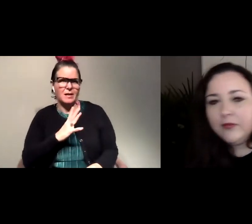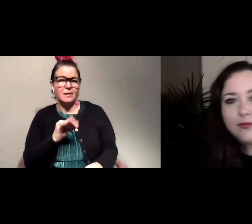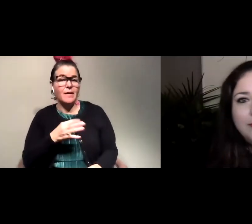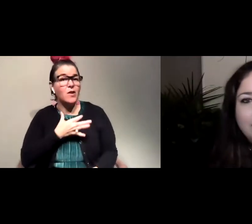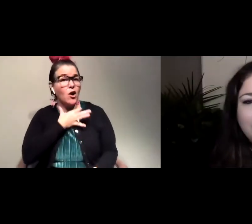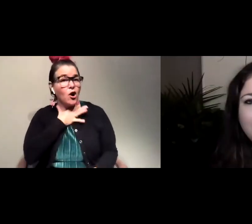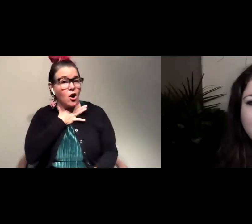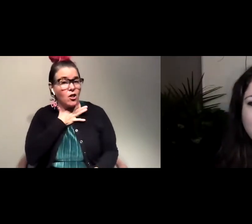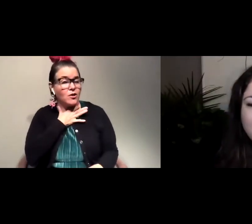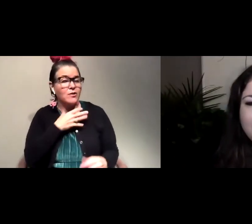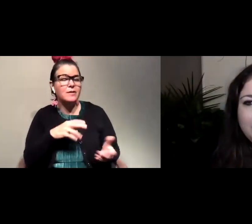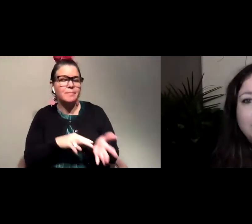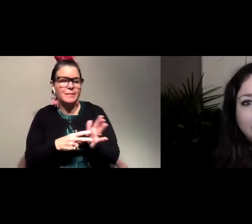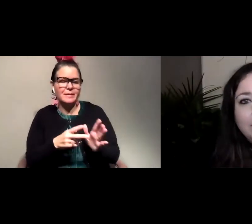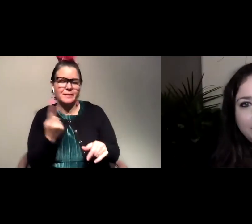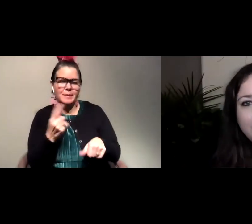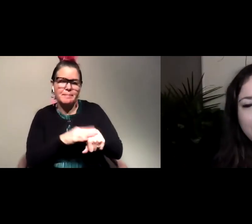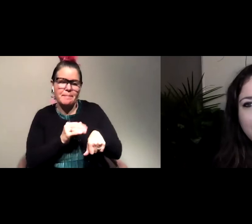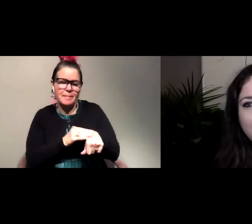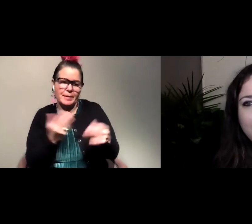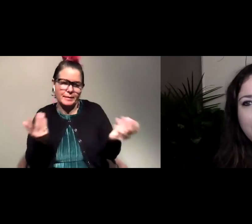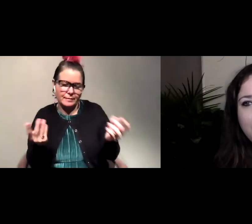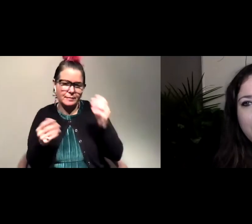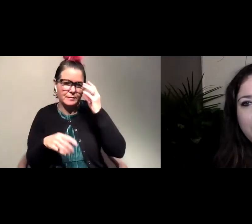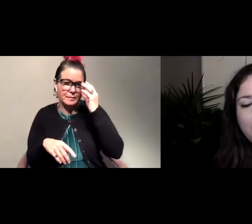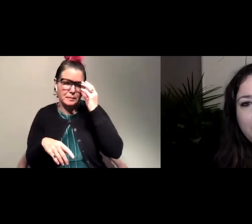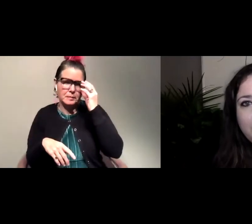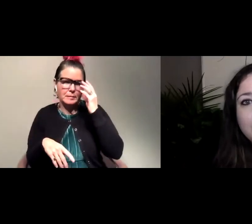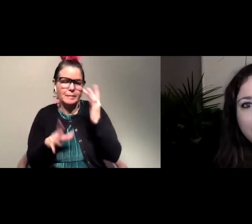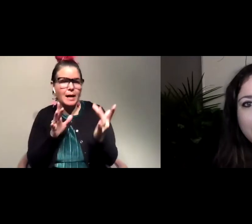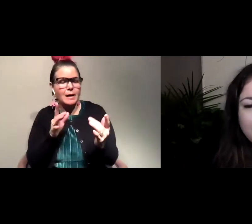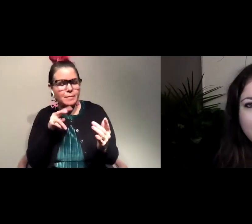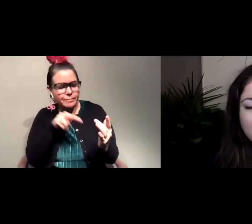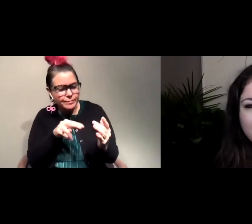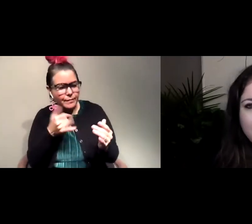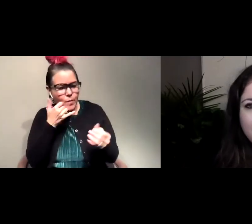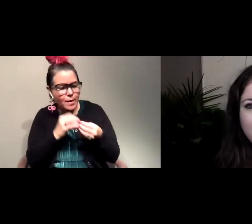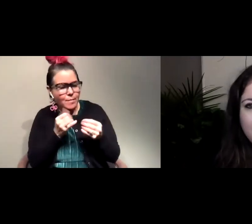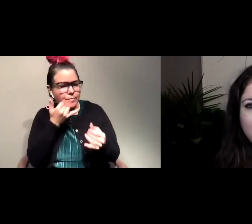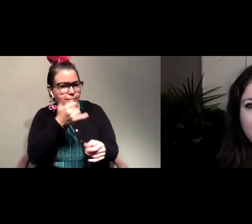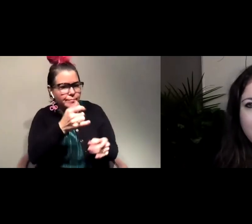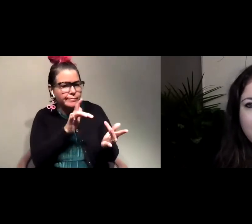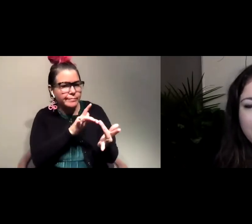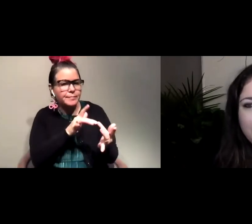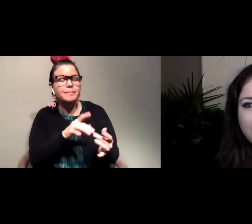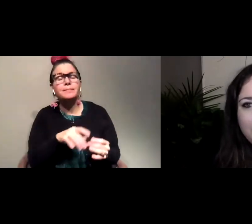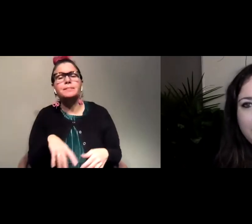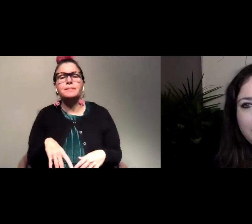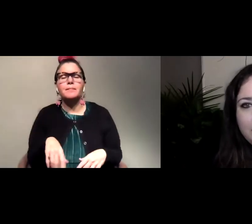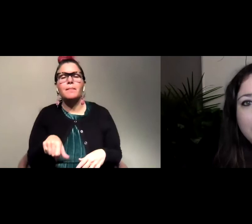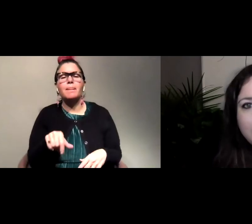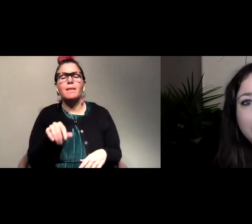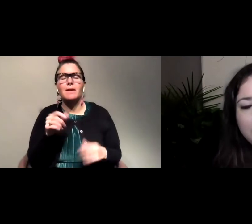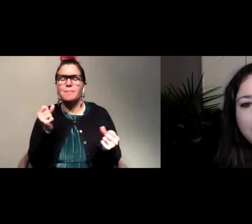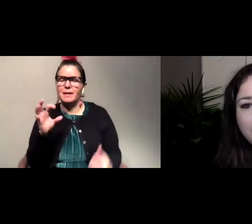on it, it's probably somebody's pet, so you will want to get in contact with them. But otherwise, there are a lot of feral